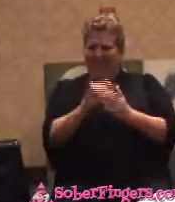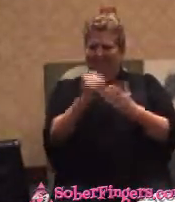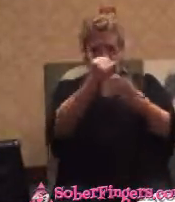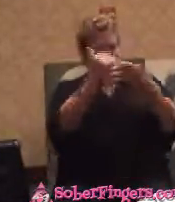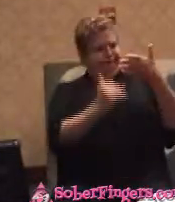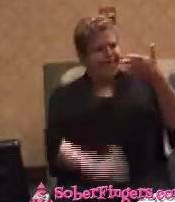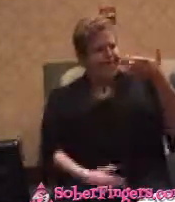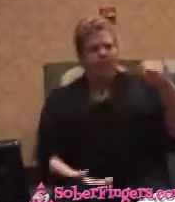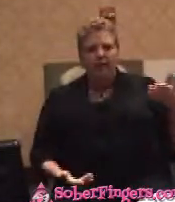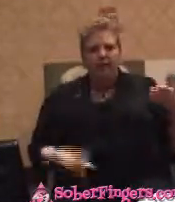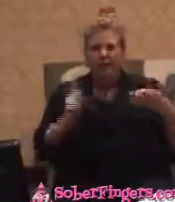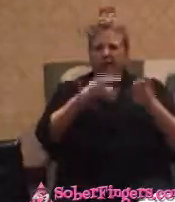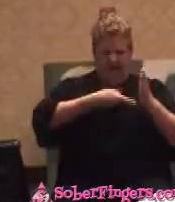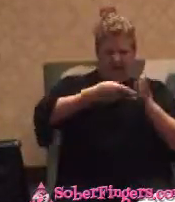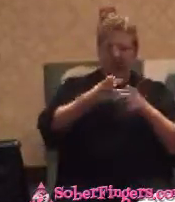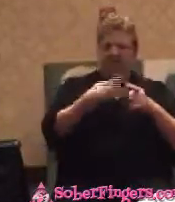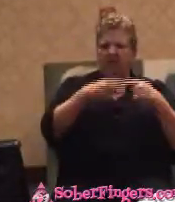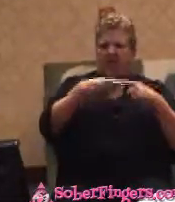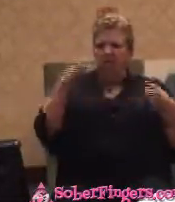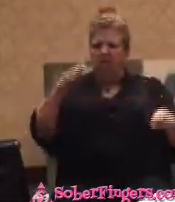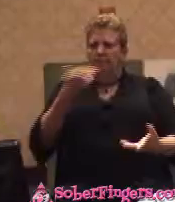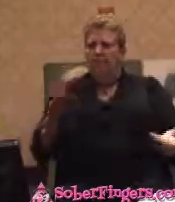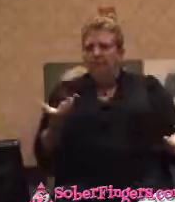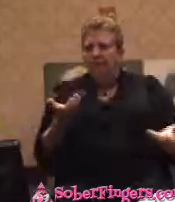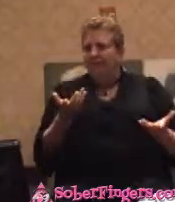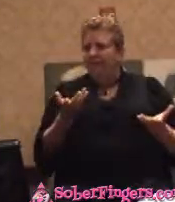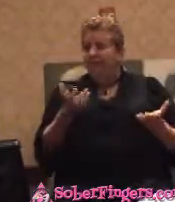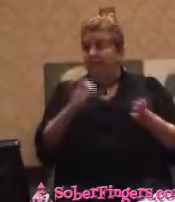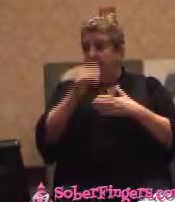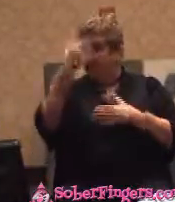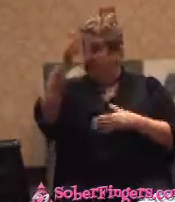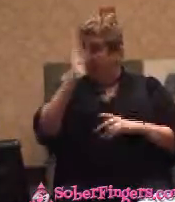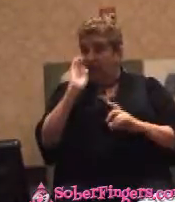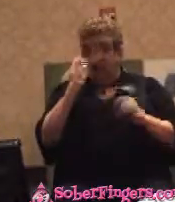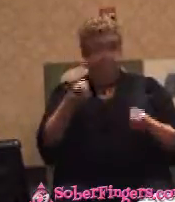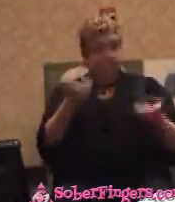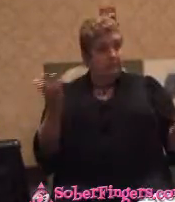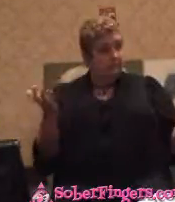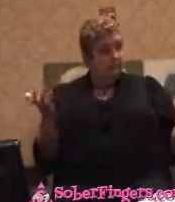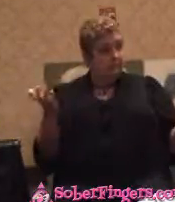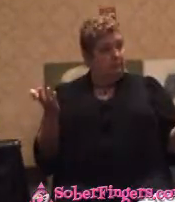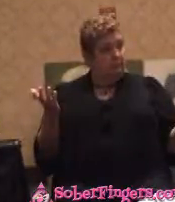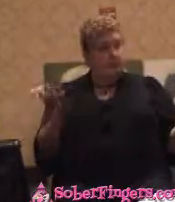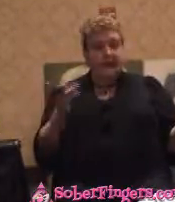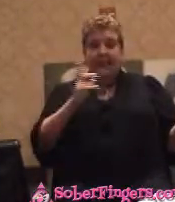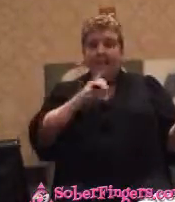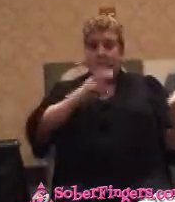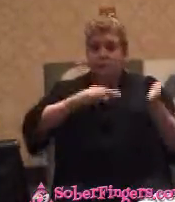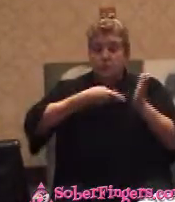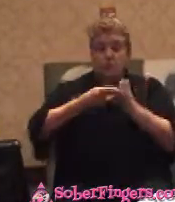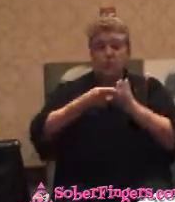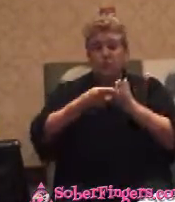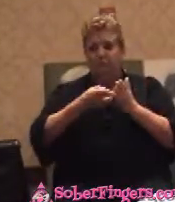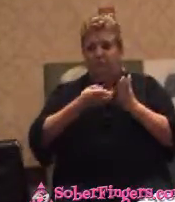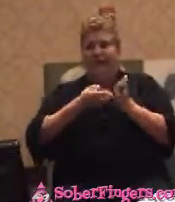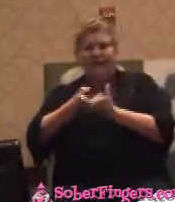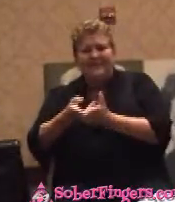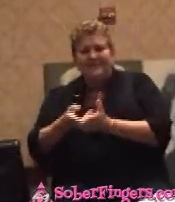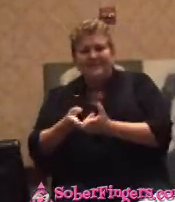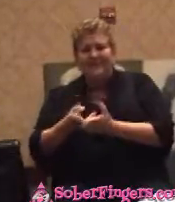Where did honesty come from? Is that a God gift? Is truth, honesty, and kindness, and love,